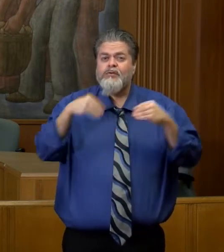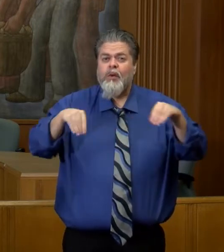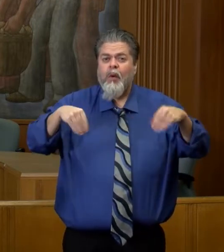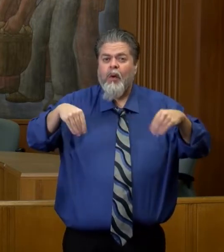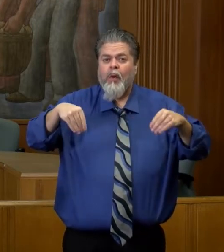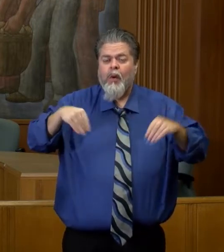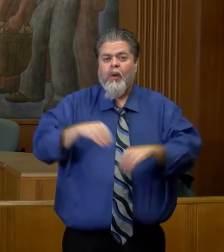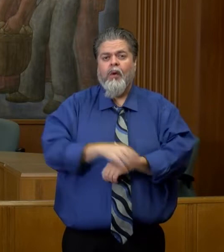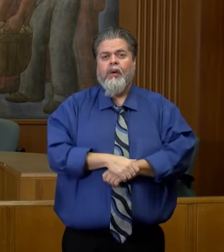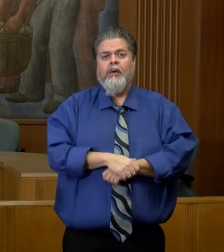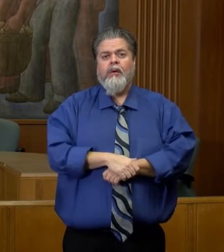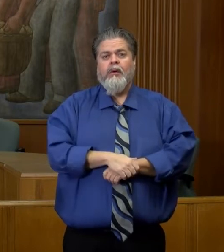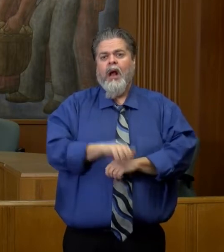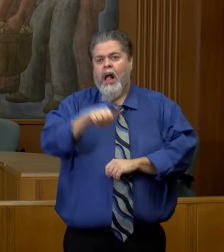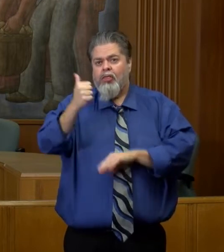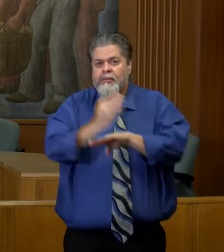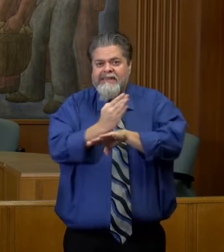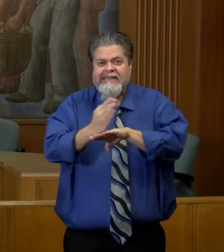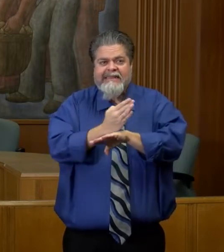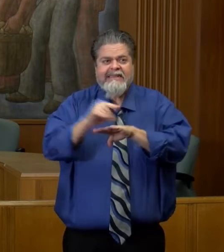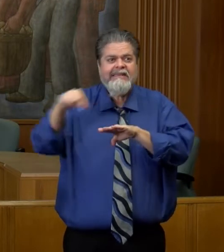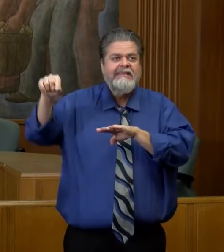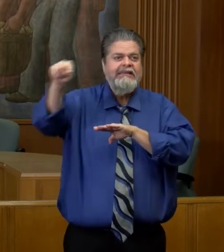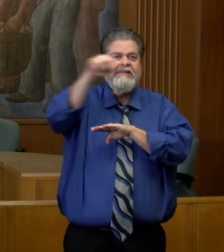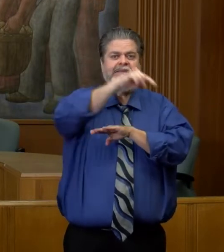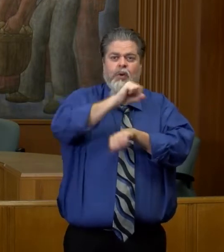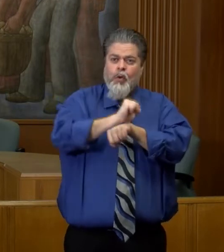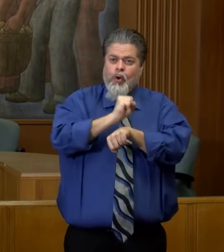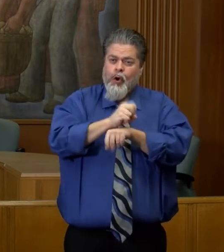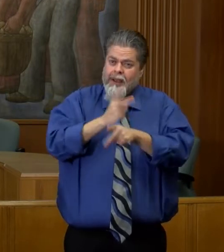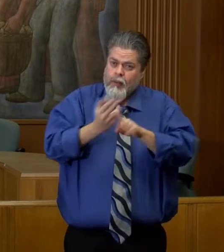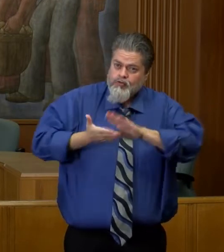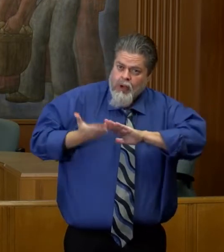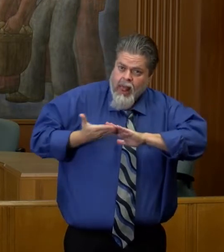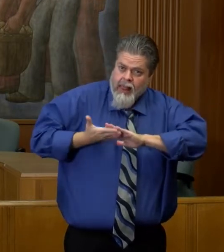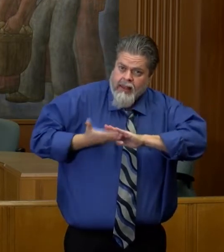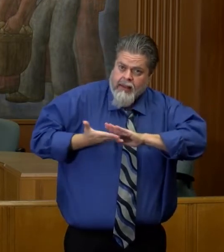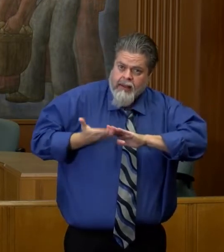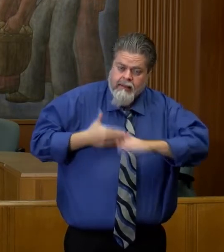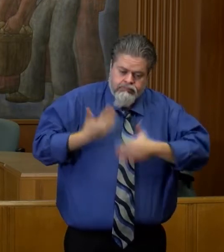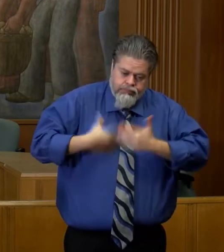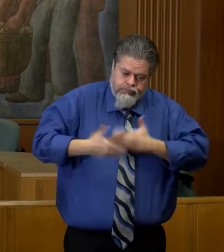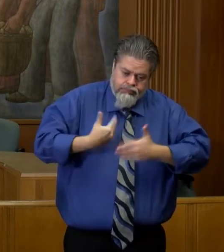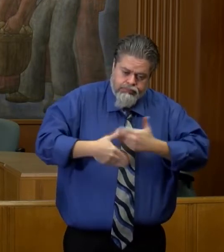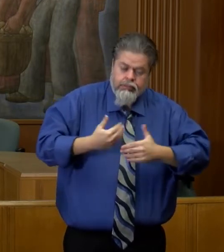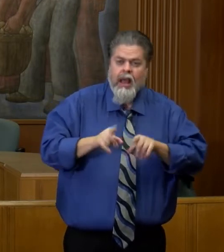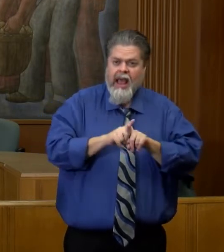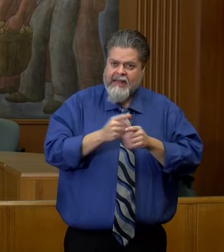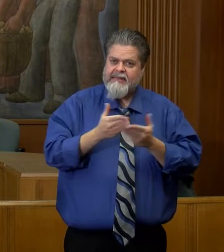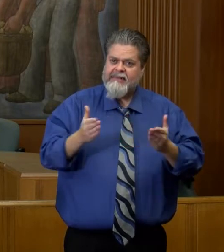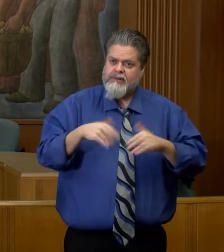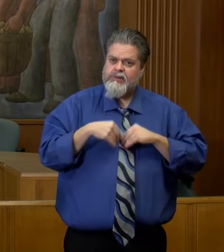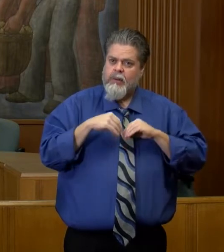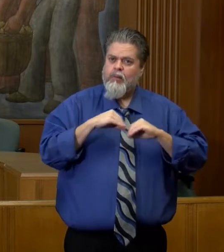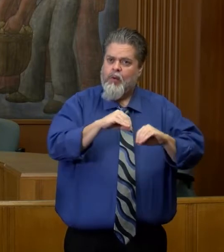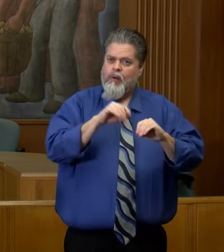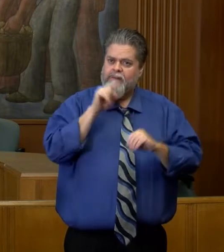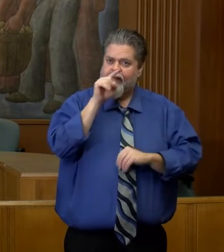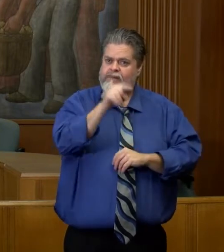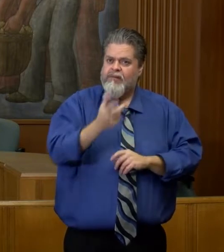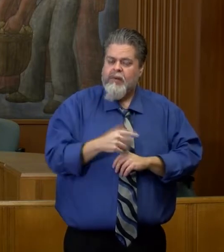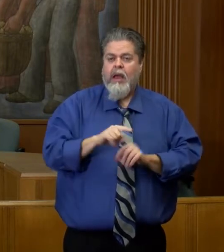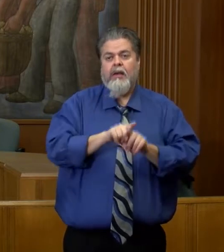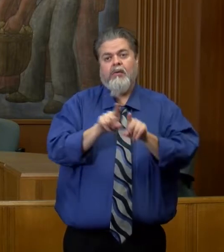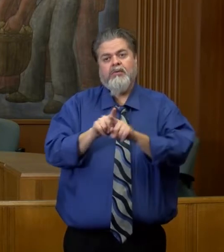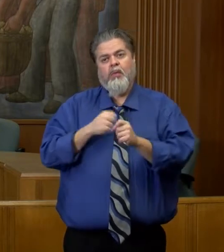and other businesses that are working and keeping things running as this goes on and on. But most importantly,